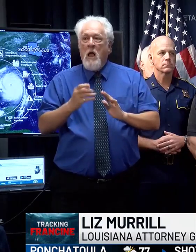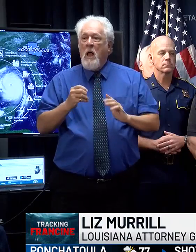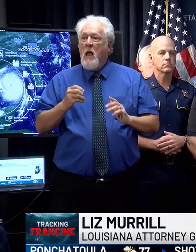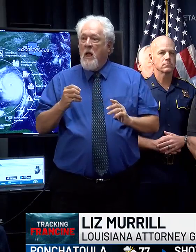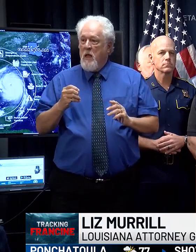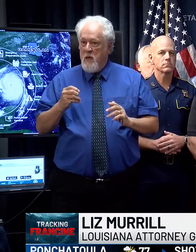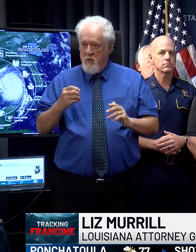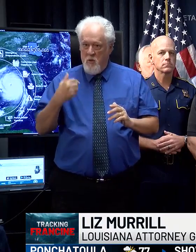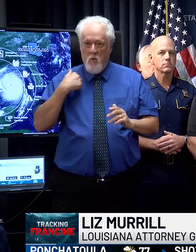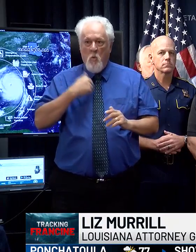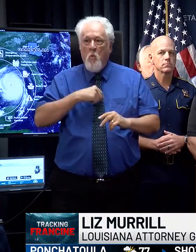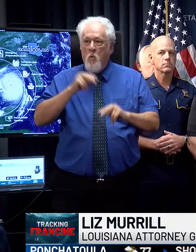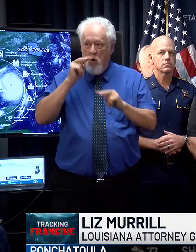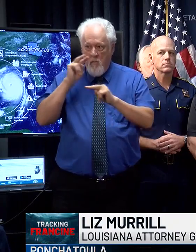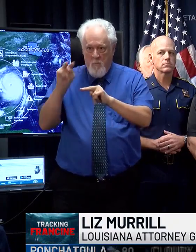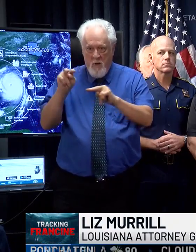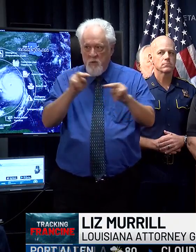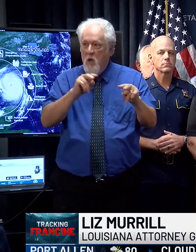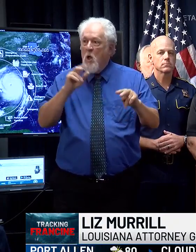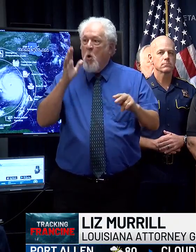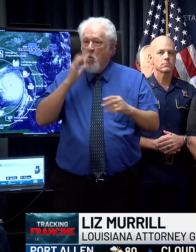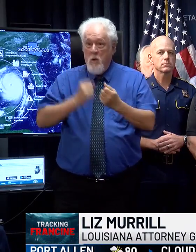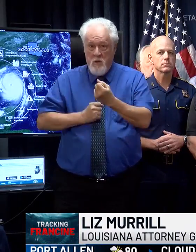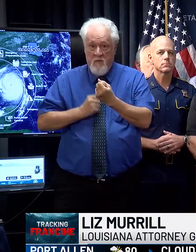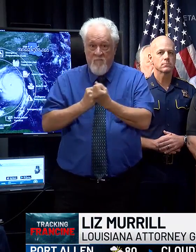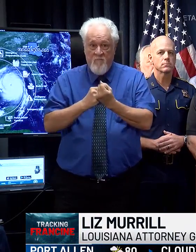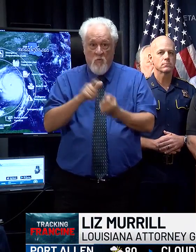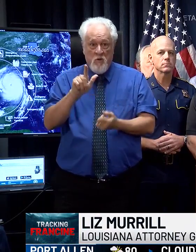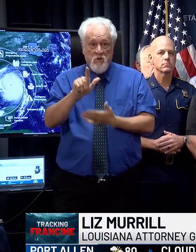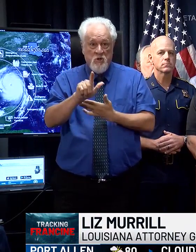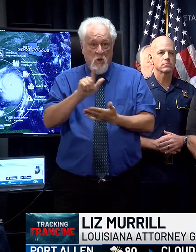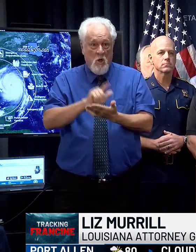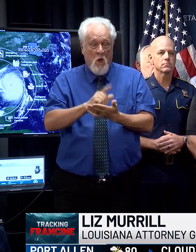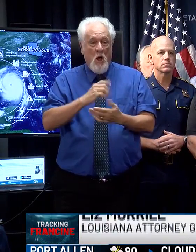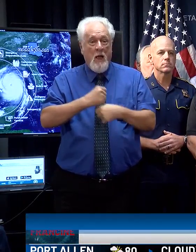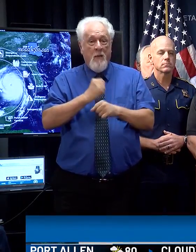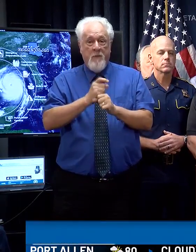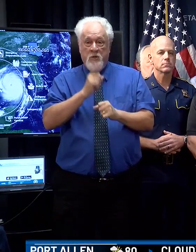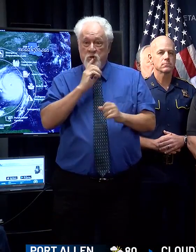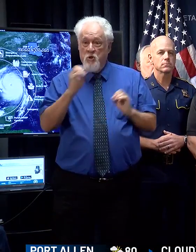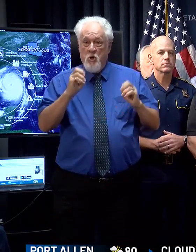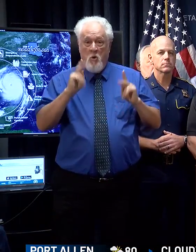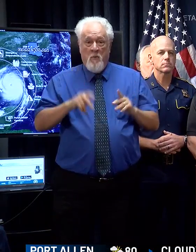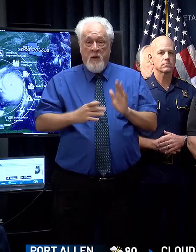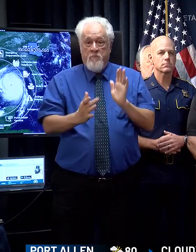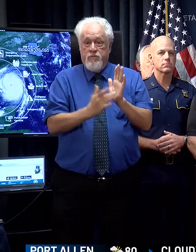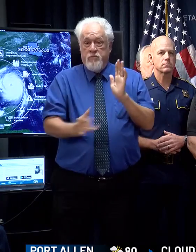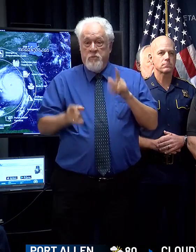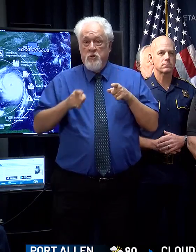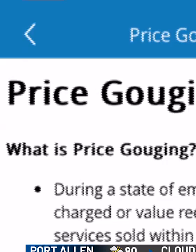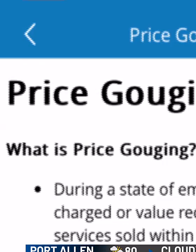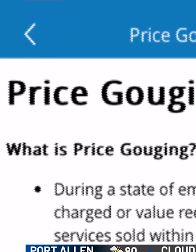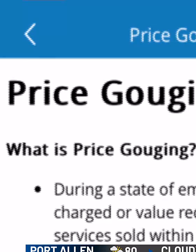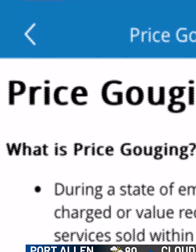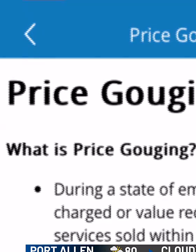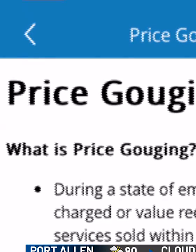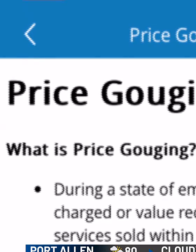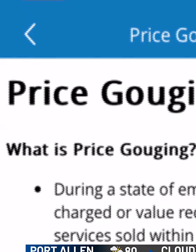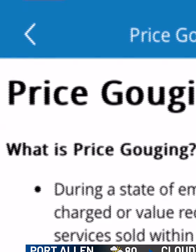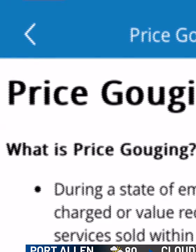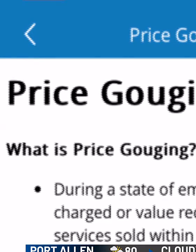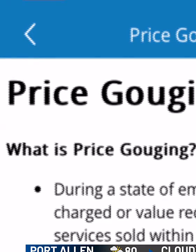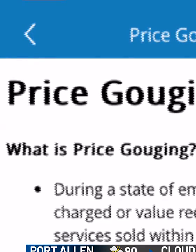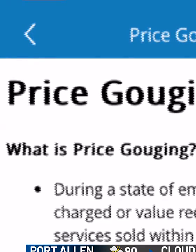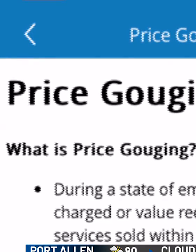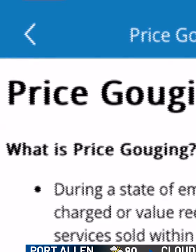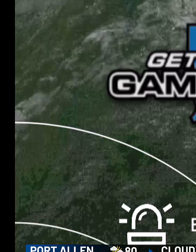are monitoring that. We will enforce the law and we will make sure that no one is taken advantage of during the storm. One way you can